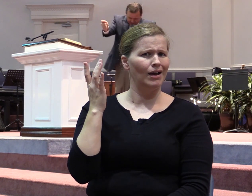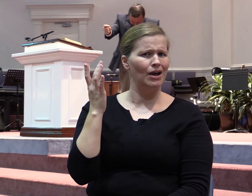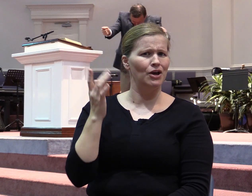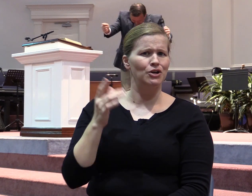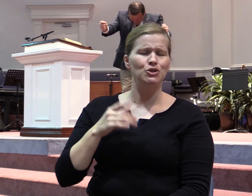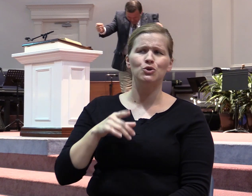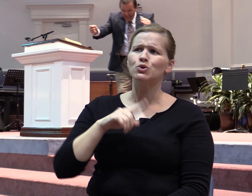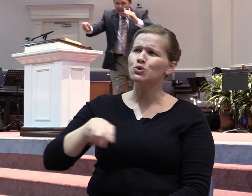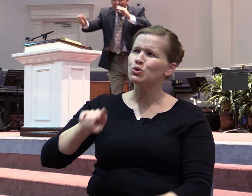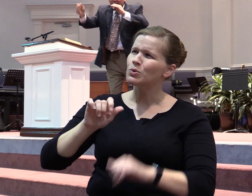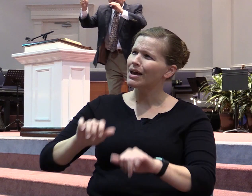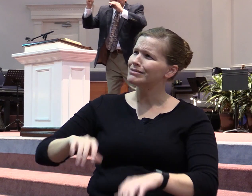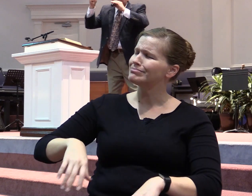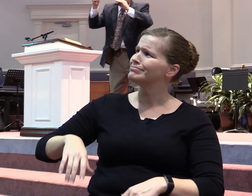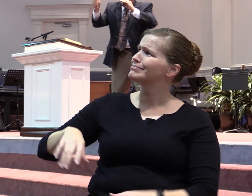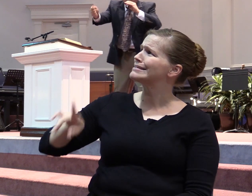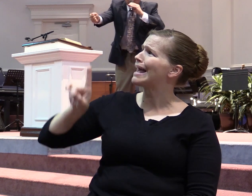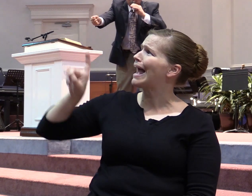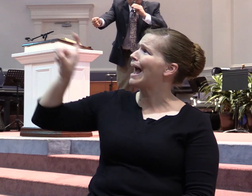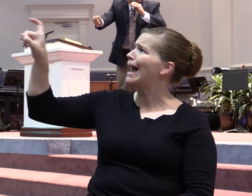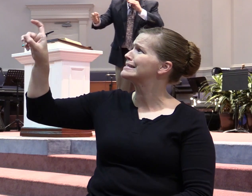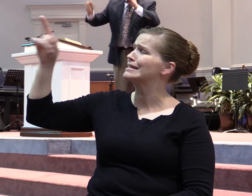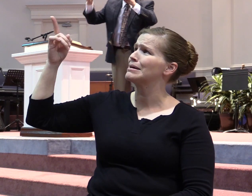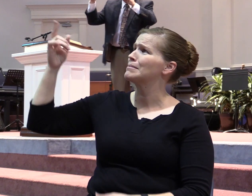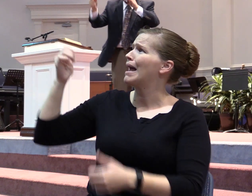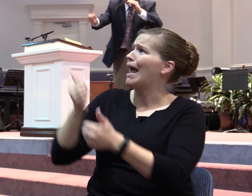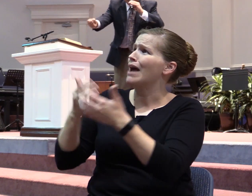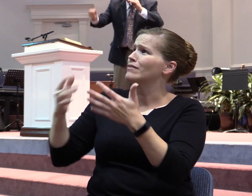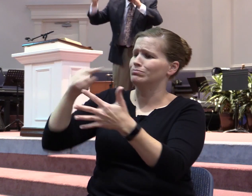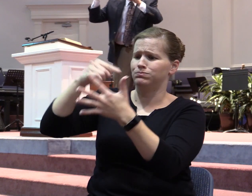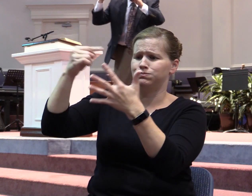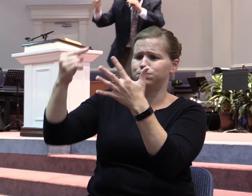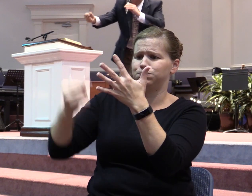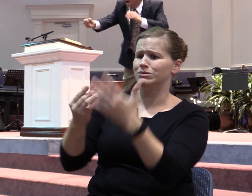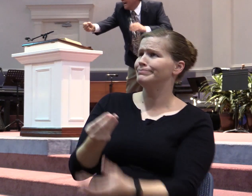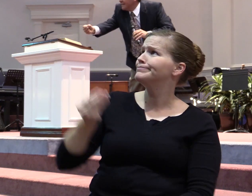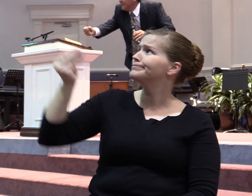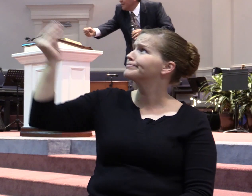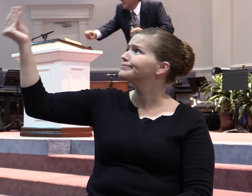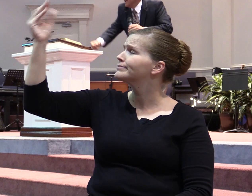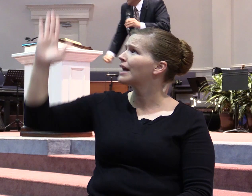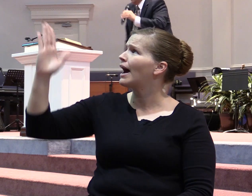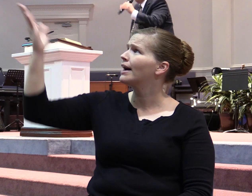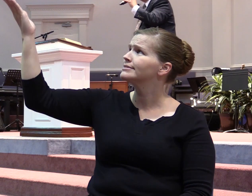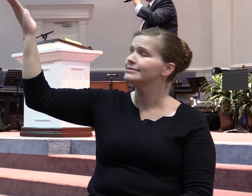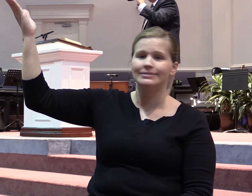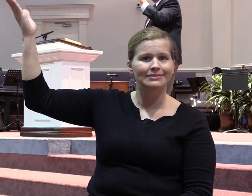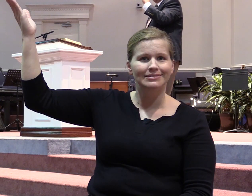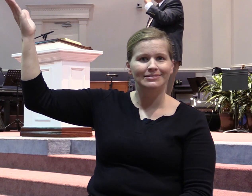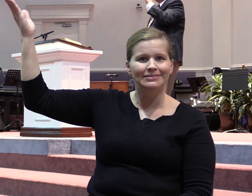at the throne room of a limitless God. I want you to walk out of this